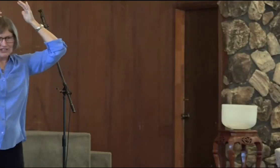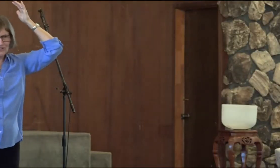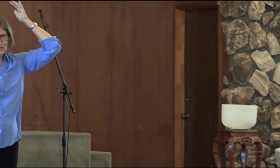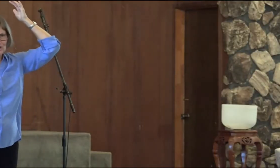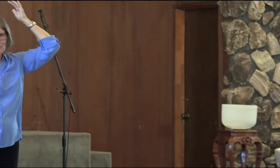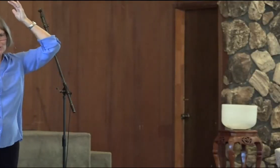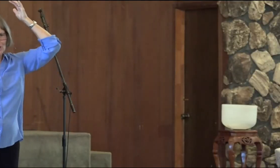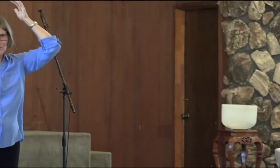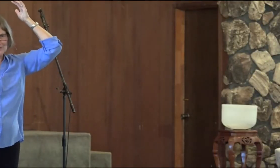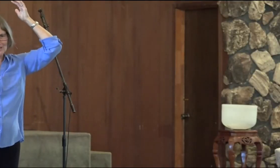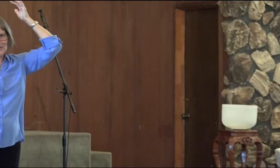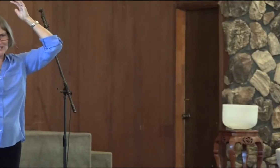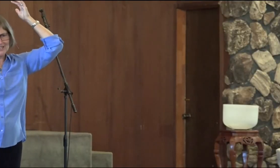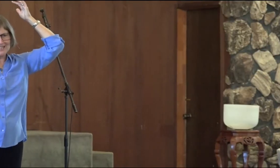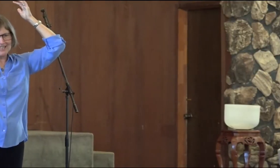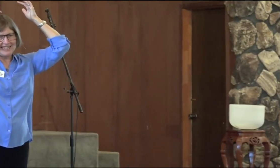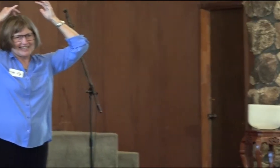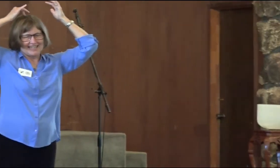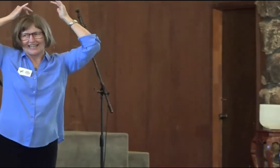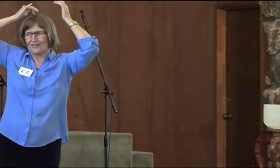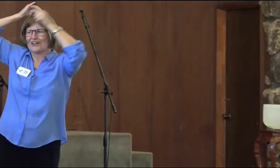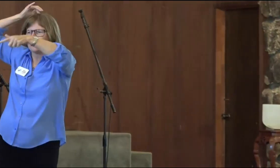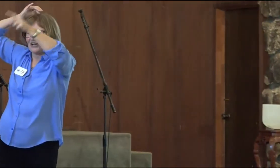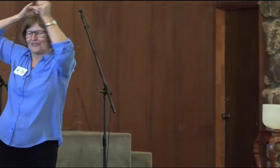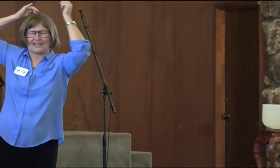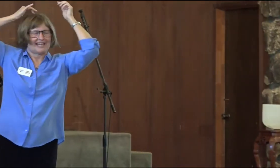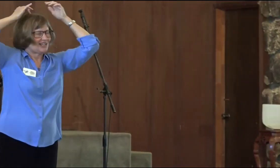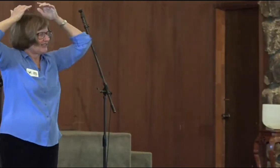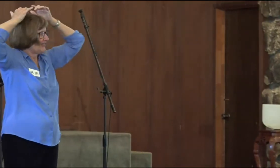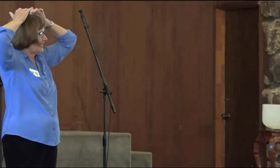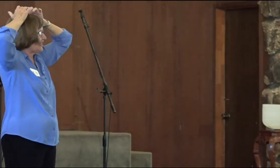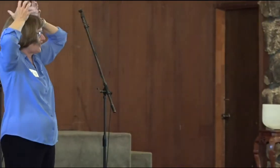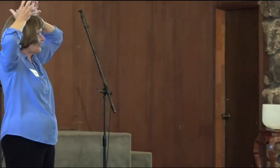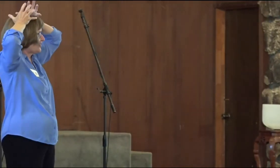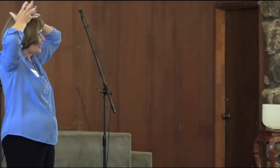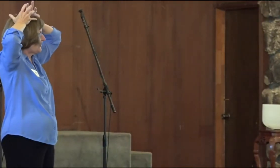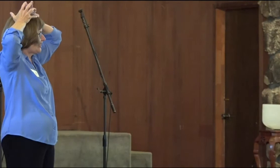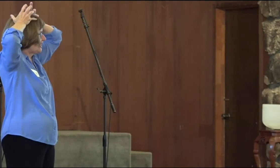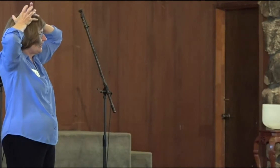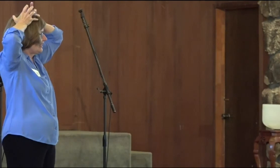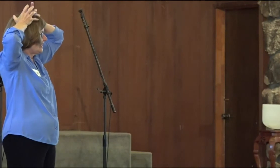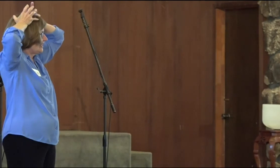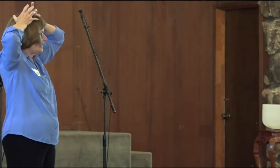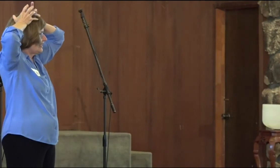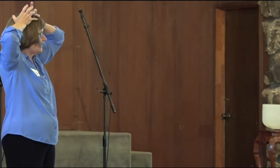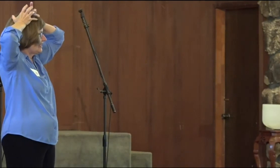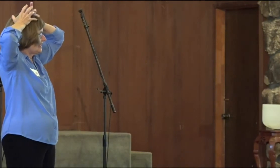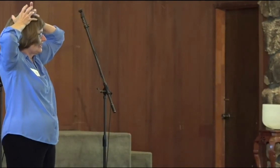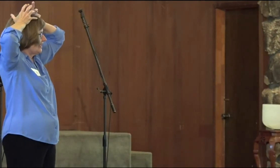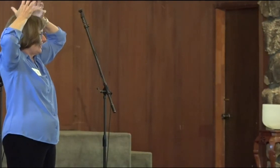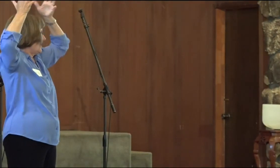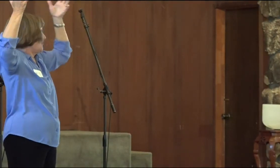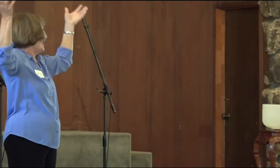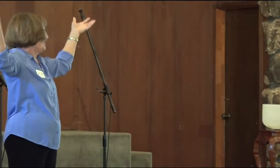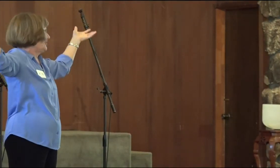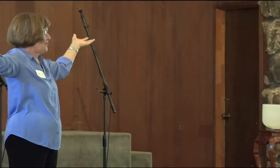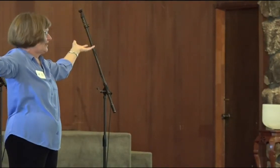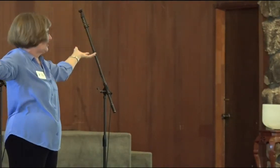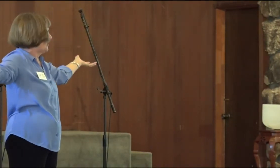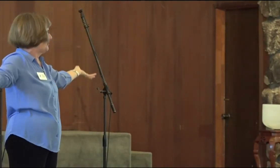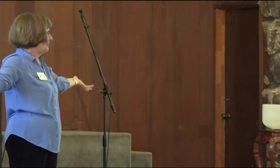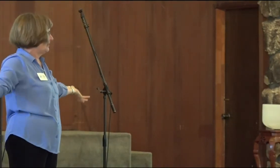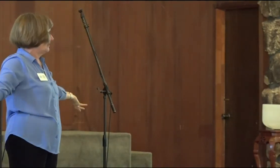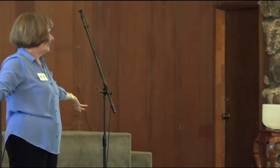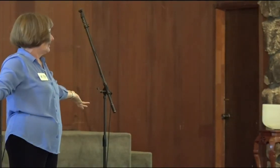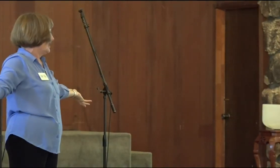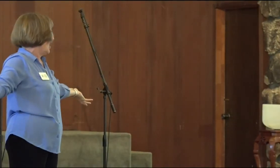your top chakra. What's it called? The crown chakra. Thank you. The crown chakra. That we have so